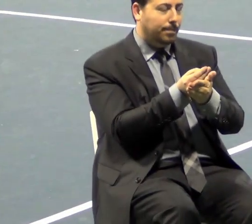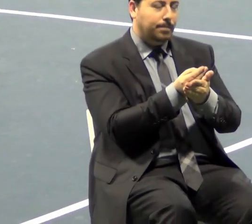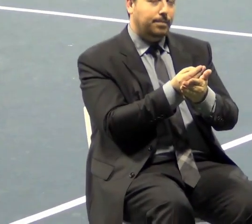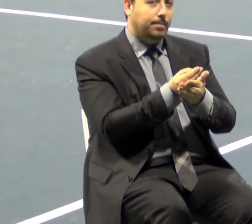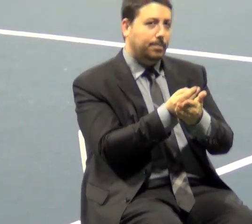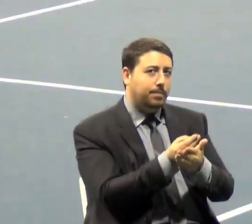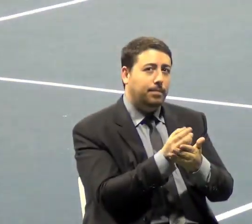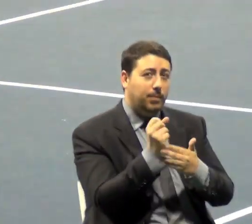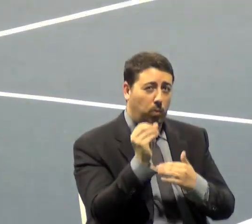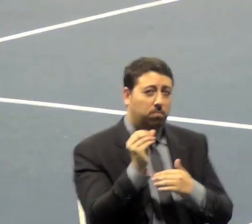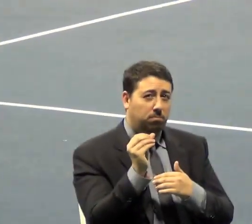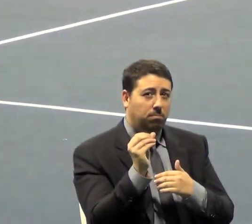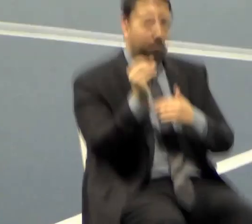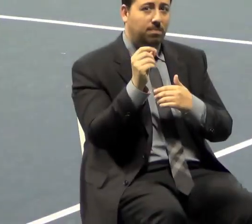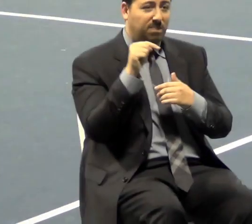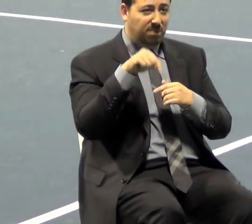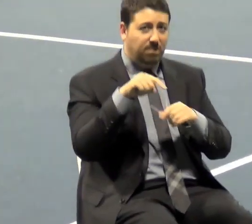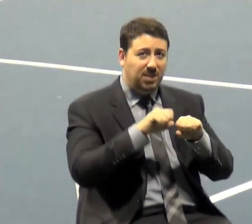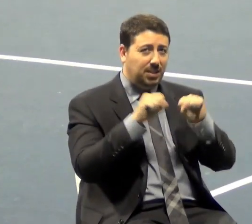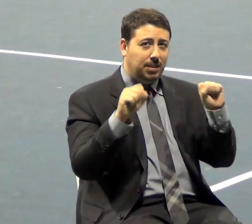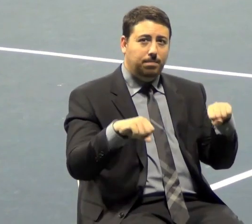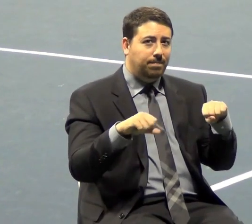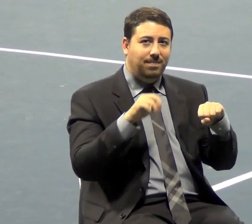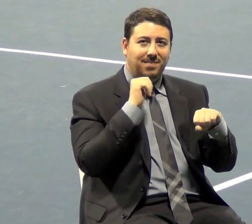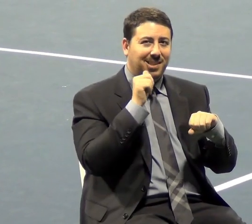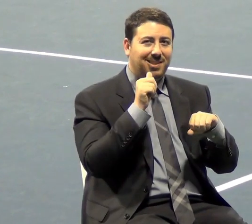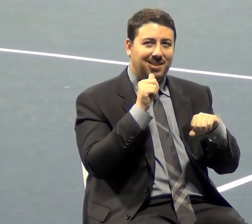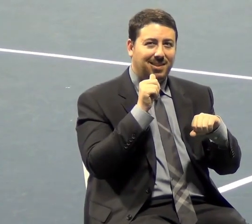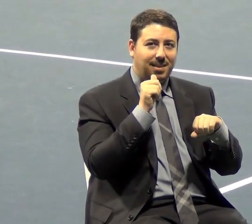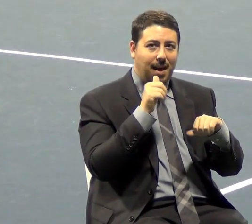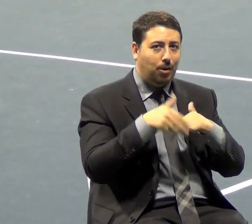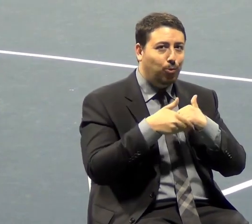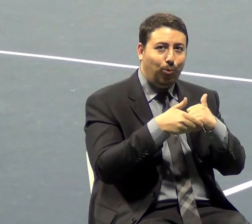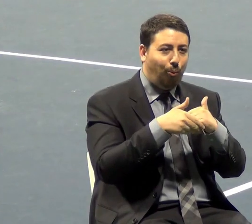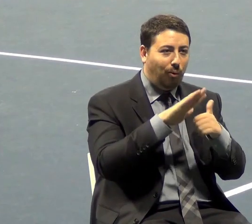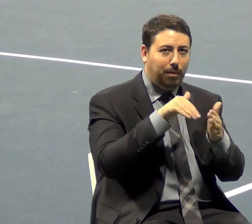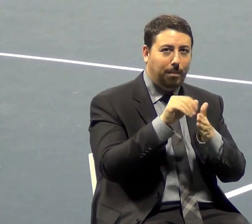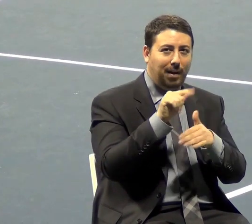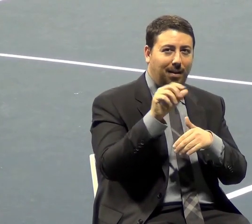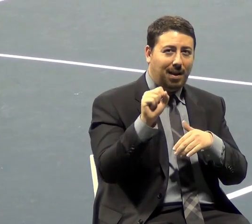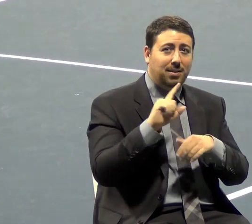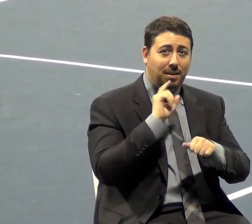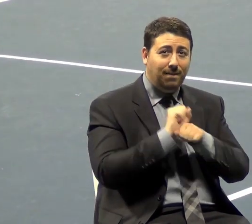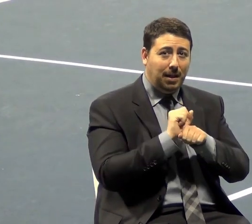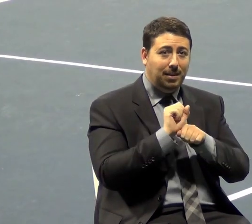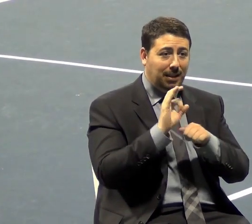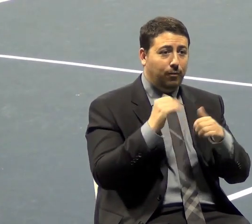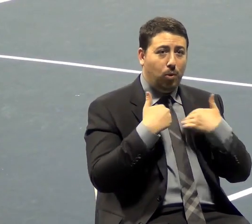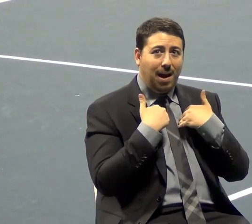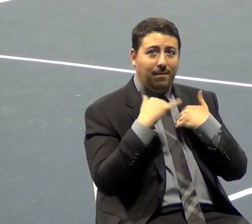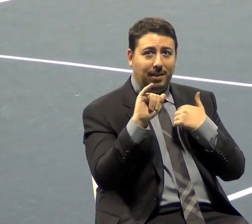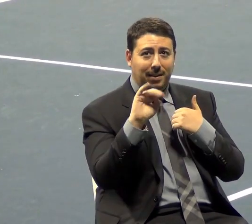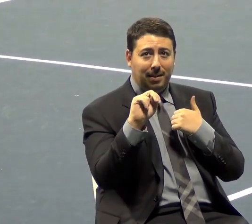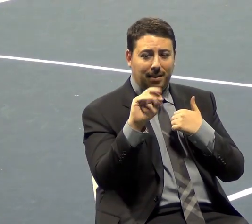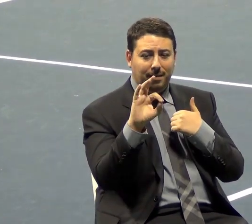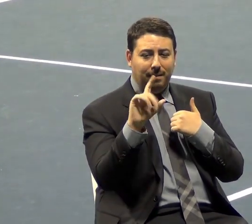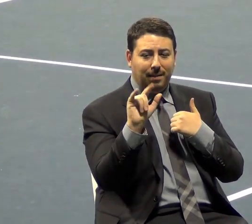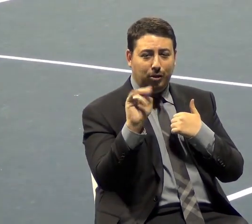So this is a system that does not reward the middle class. a matter of fact, if you had only inflation, which is the destruction of a currency,